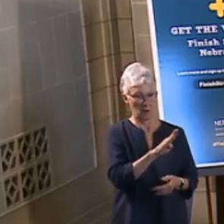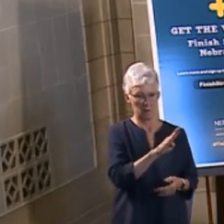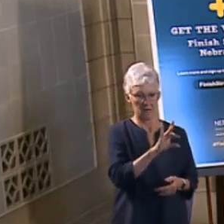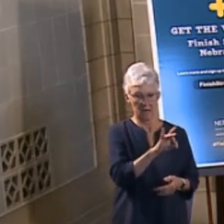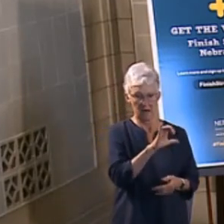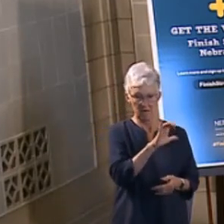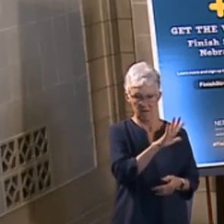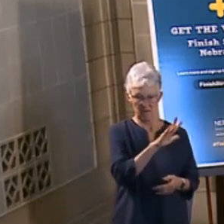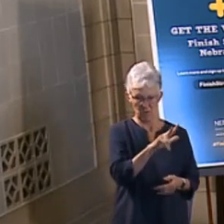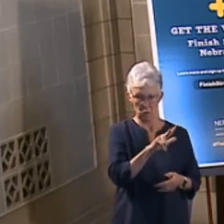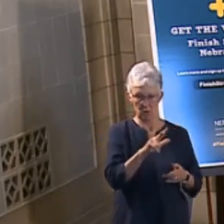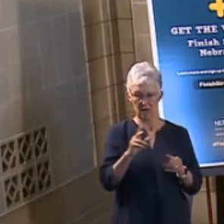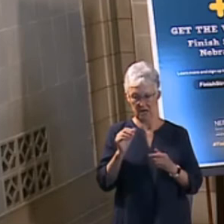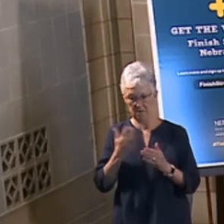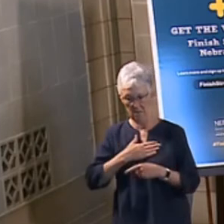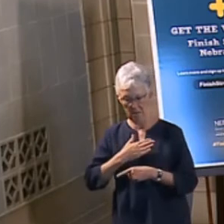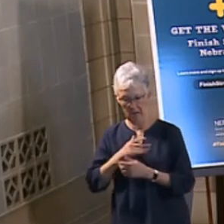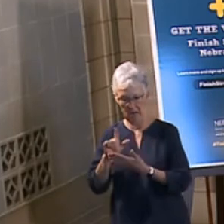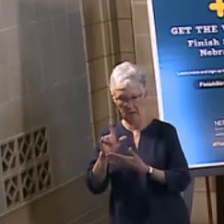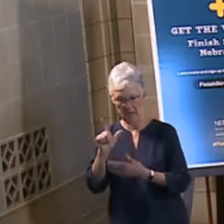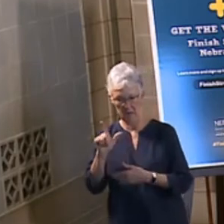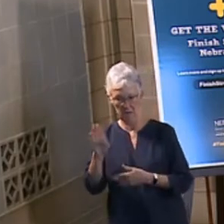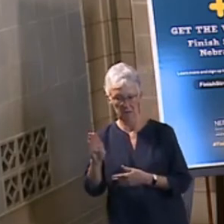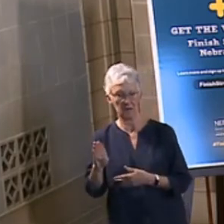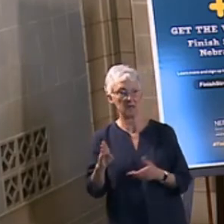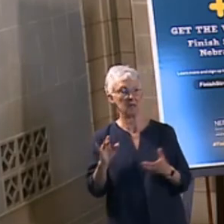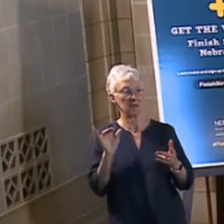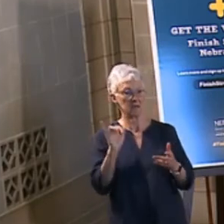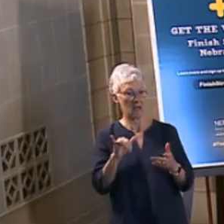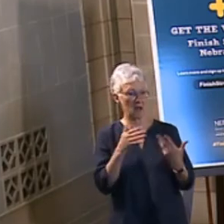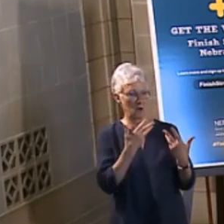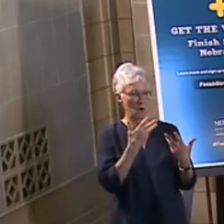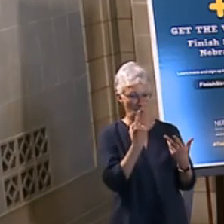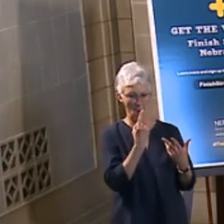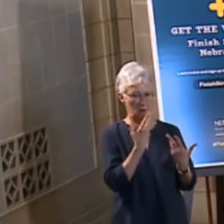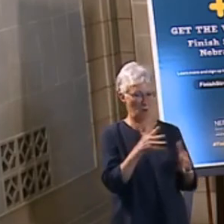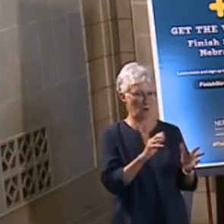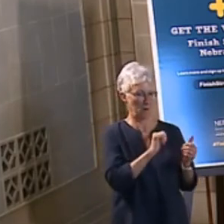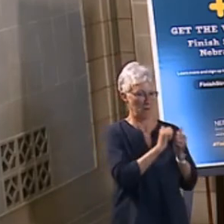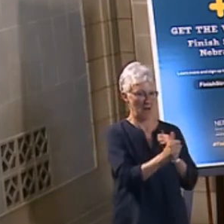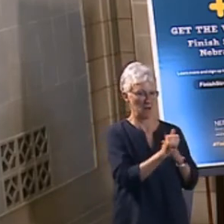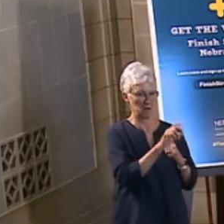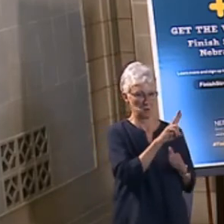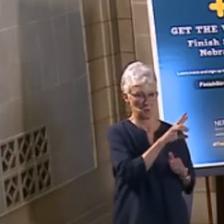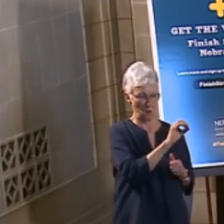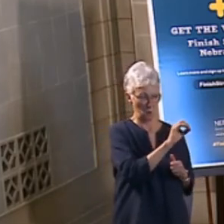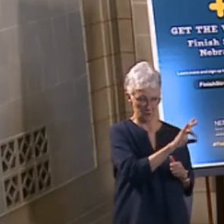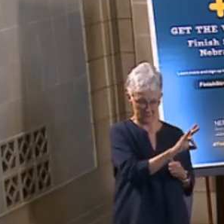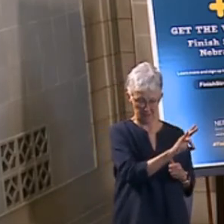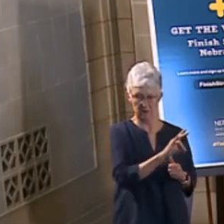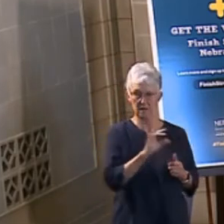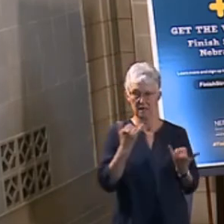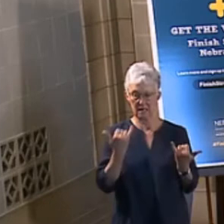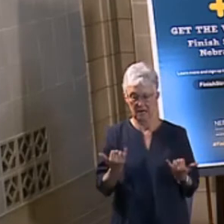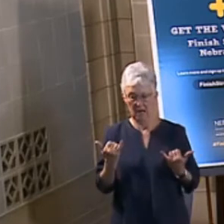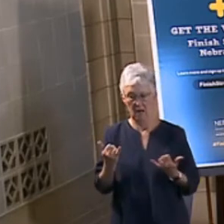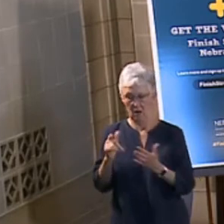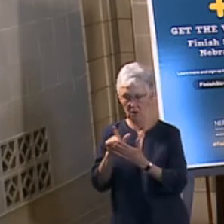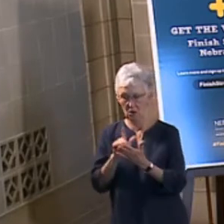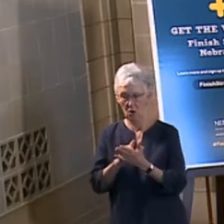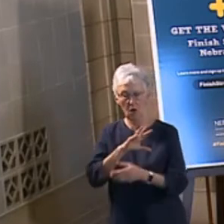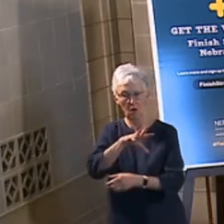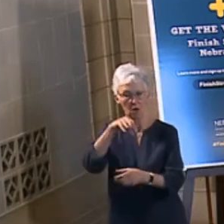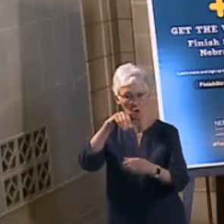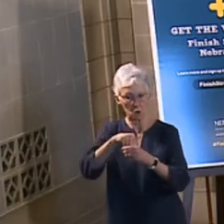introduced by Senator Matt Williams, and passed during the 2020 legislative session. LB 297 focused the act to include securities,